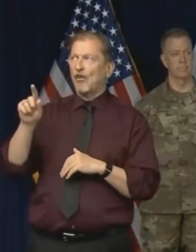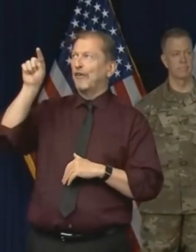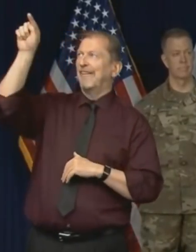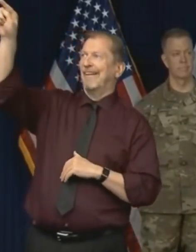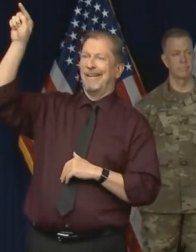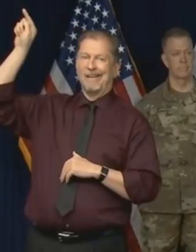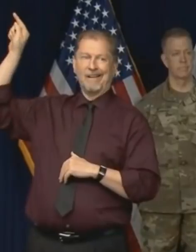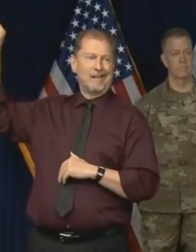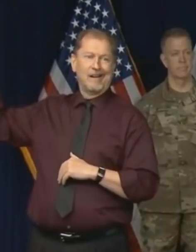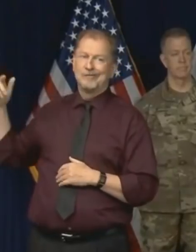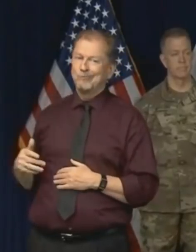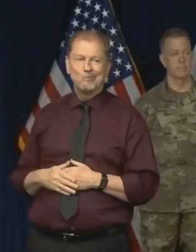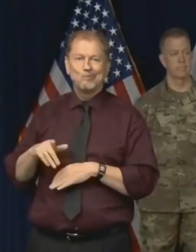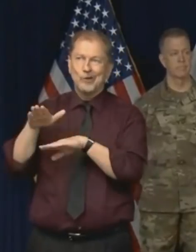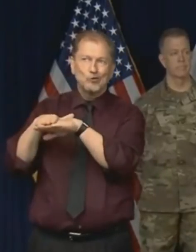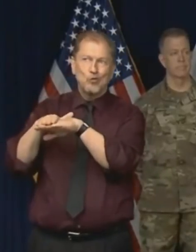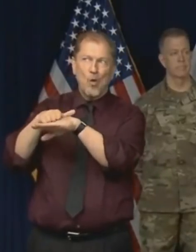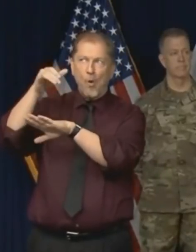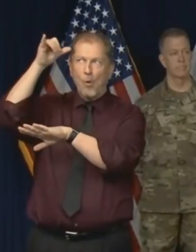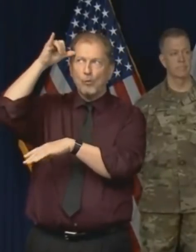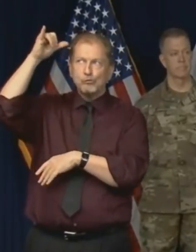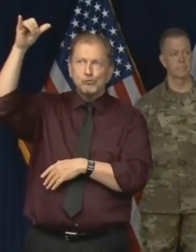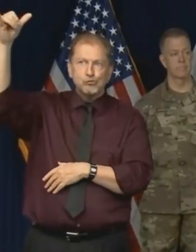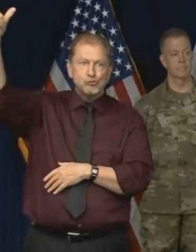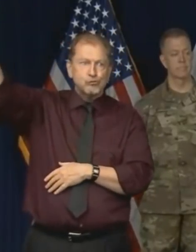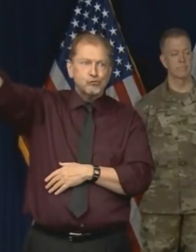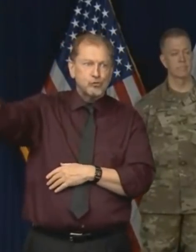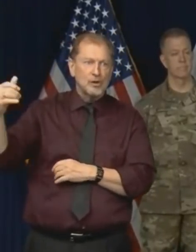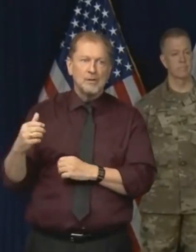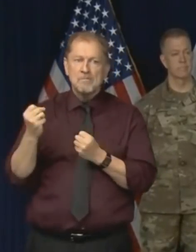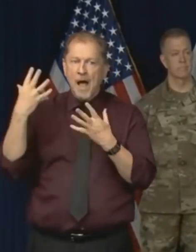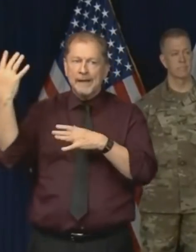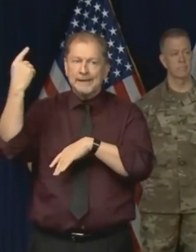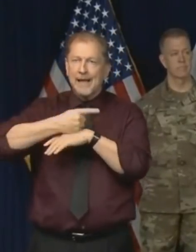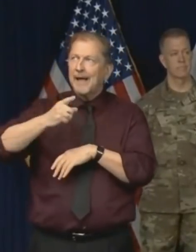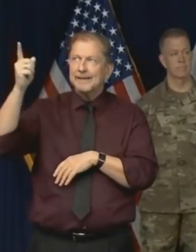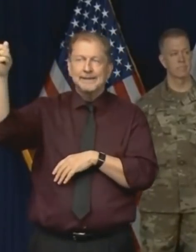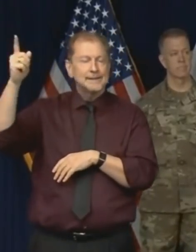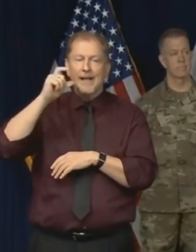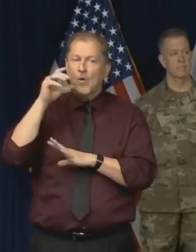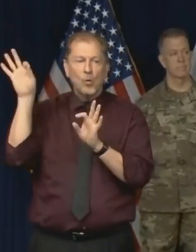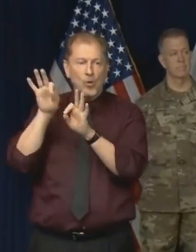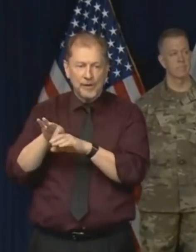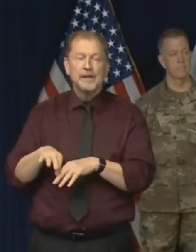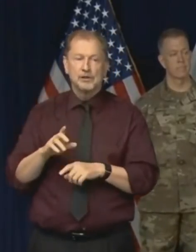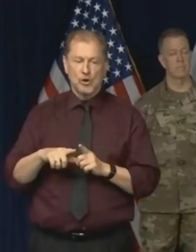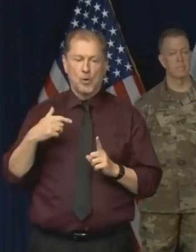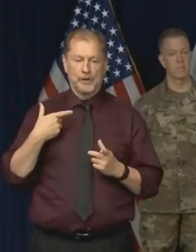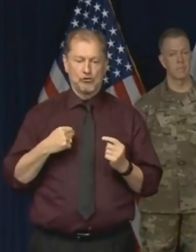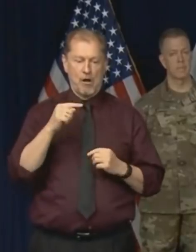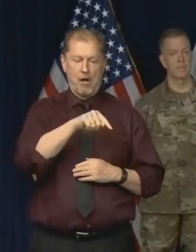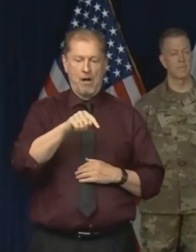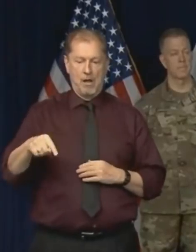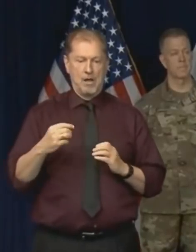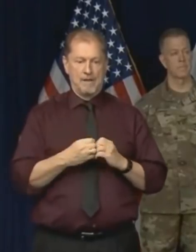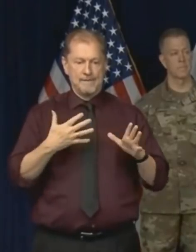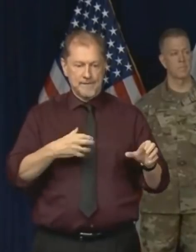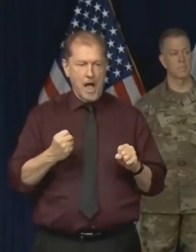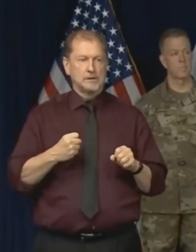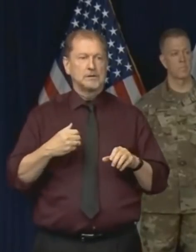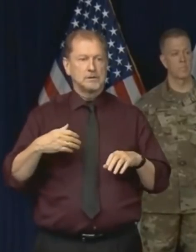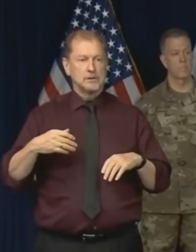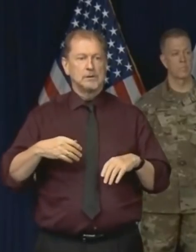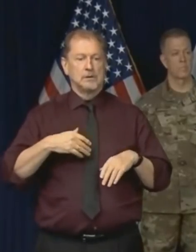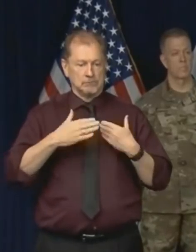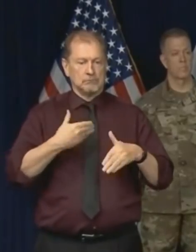other locations where there's an exorbitant amount of time, decisions can't be made. So we're working on that as we speak to make sure that we